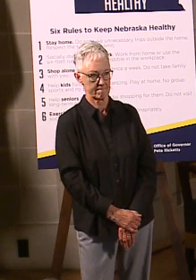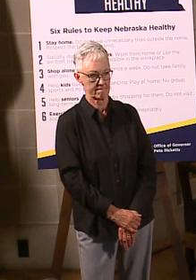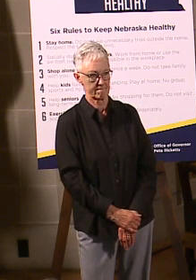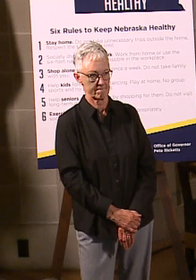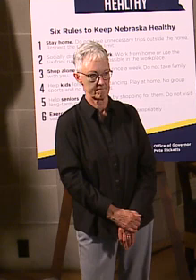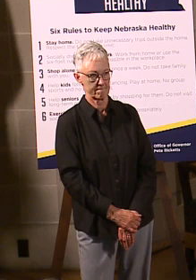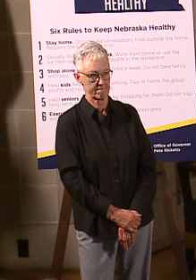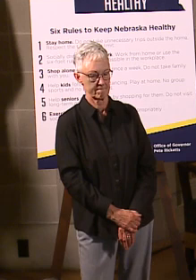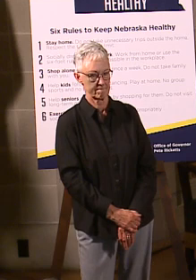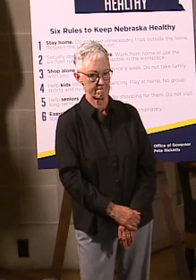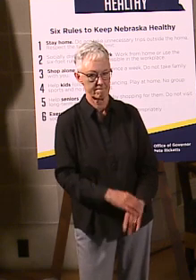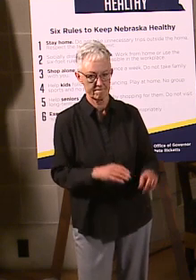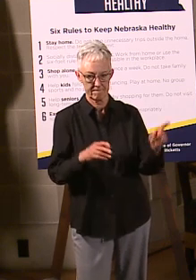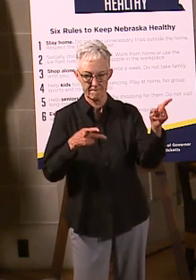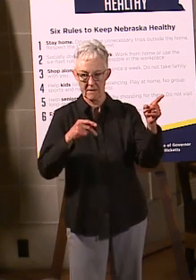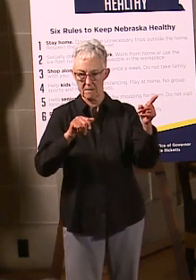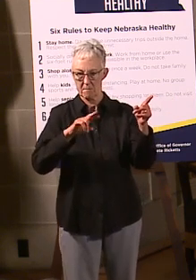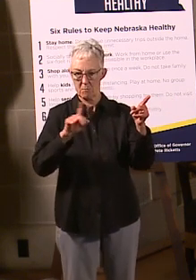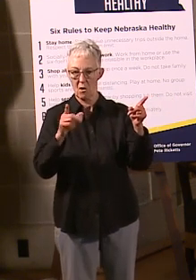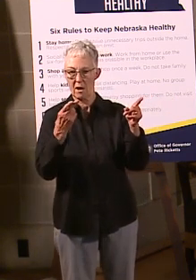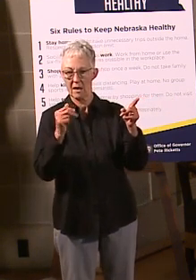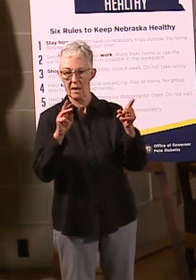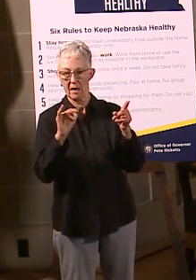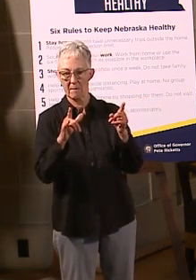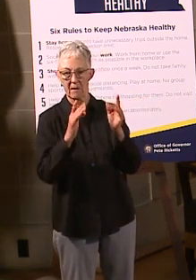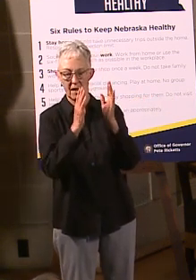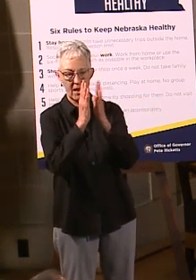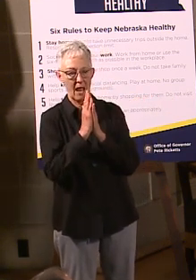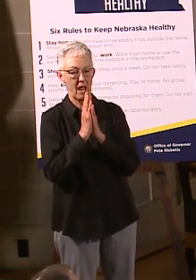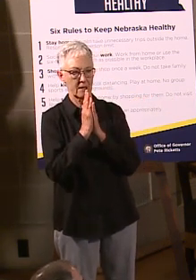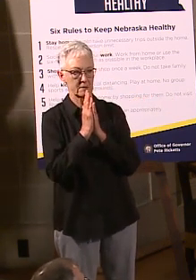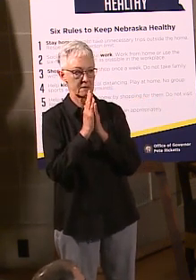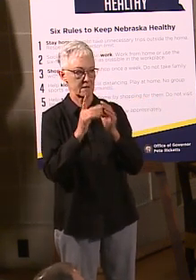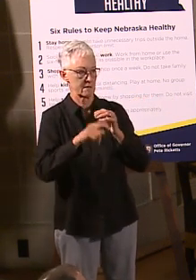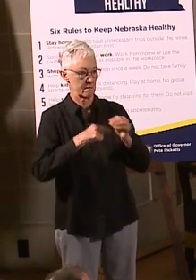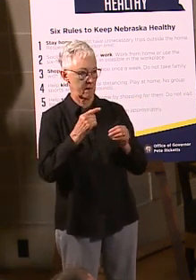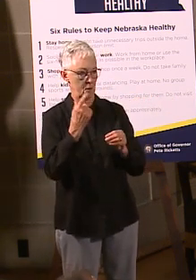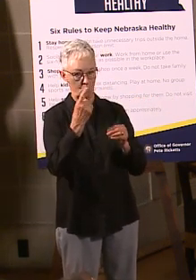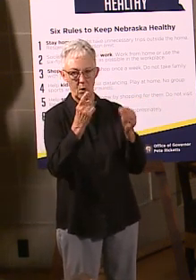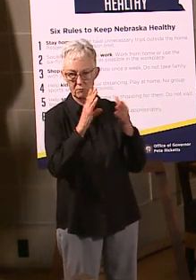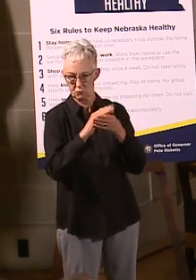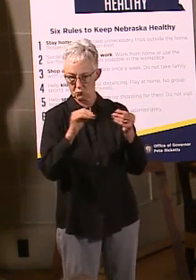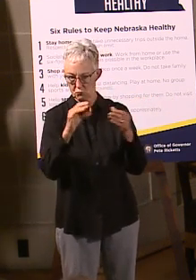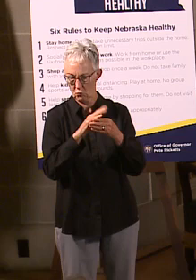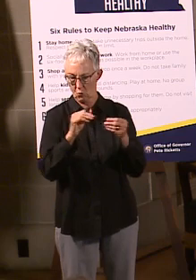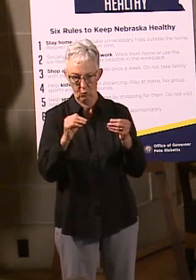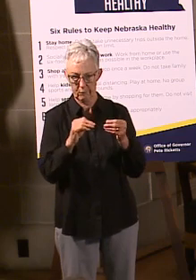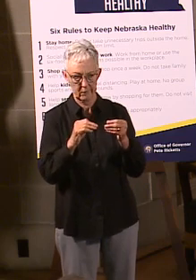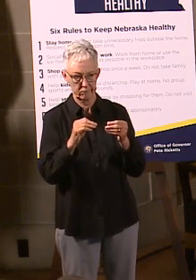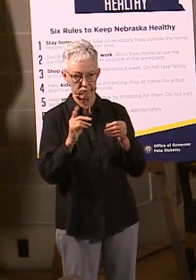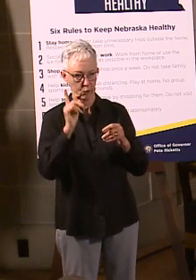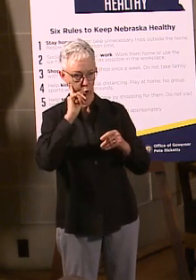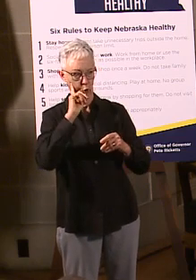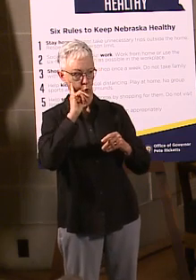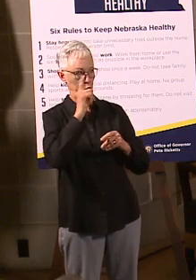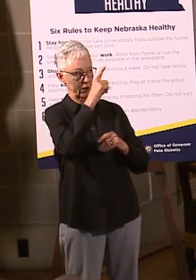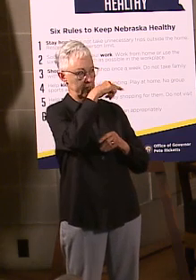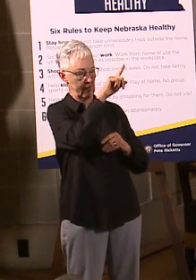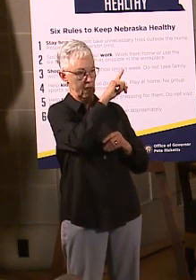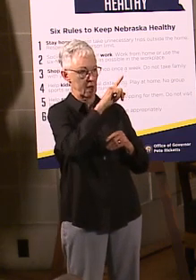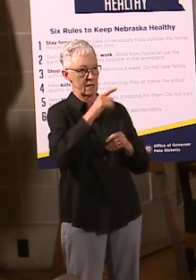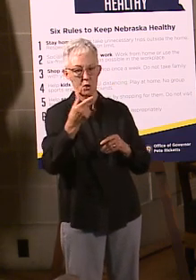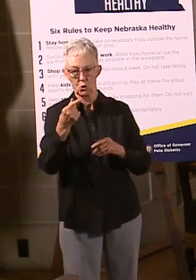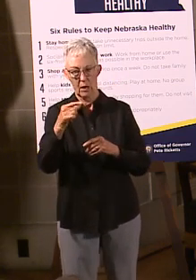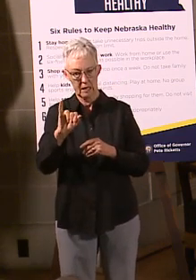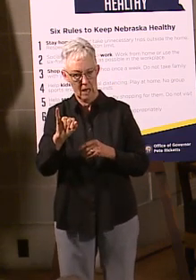did you have anything you wanted to say? So Paul Hamill is also asking about a ProPublica story that the Grand Island Public Health